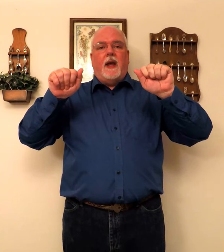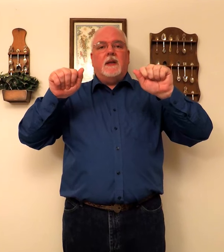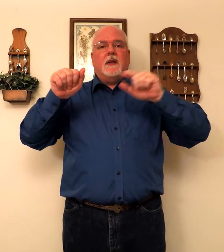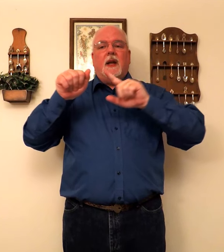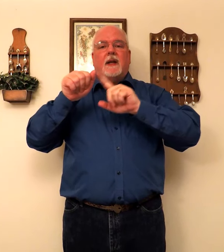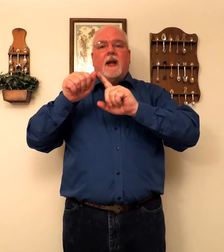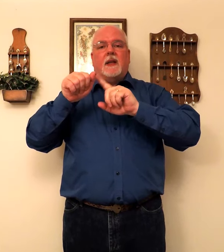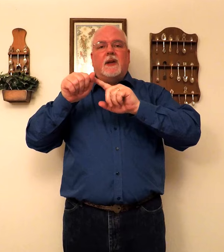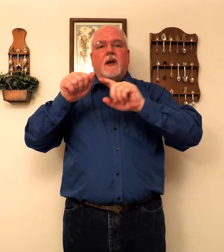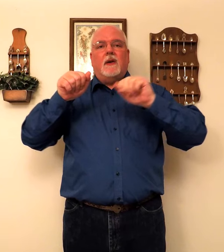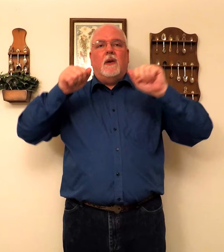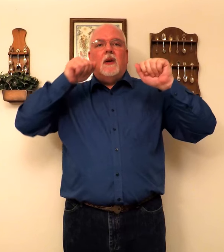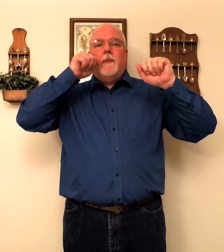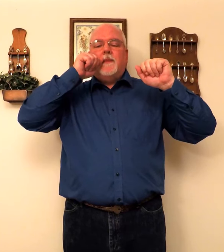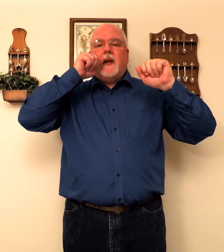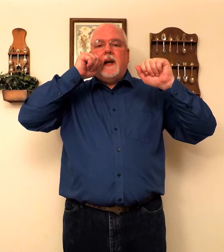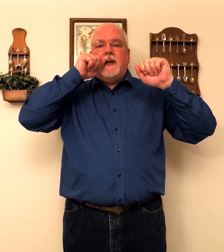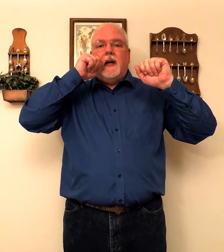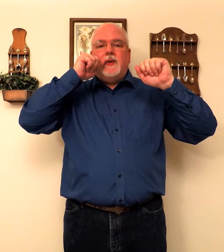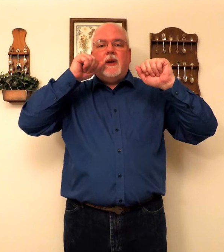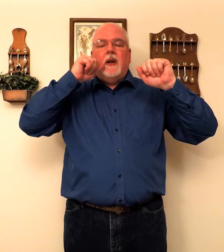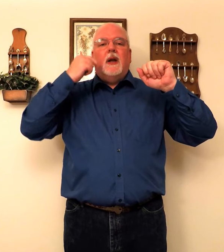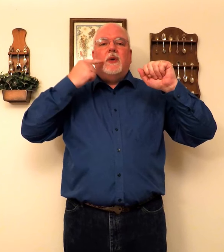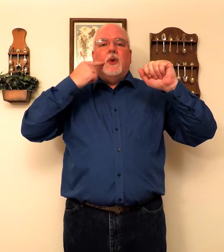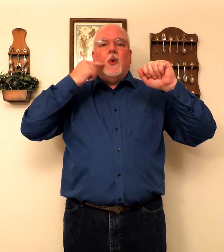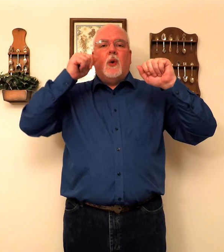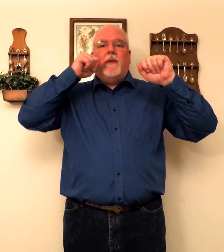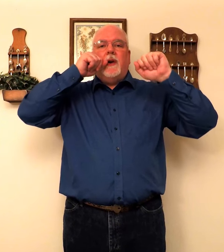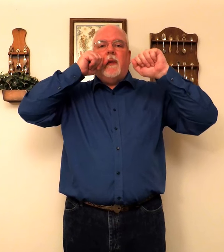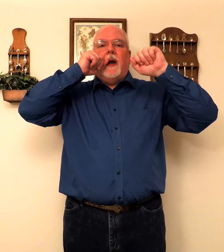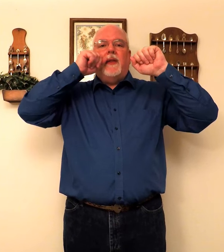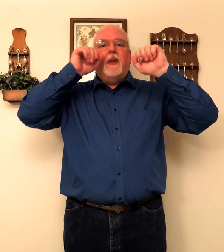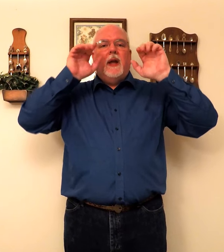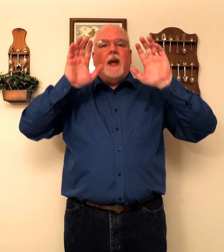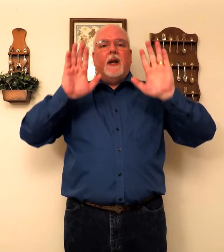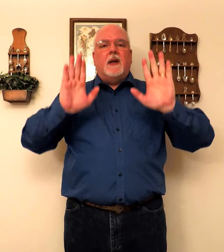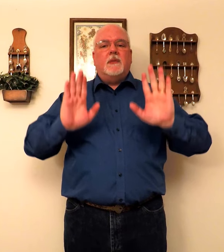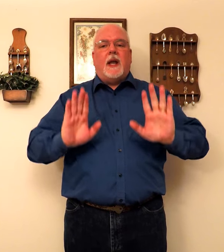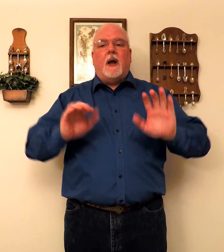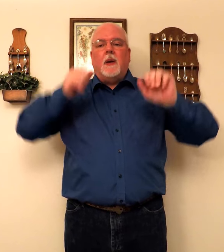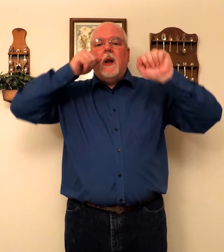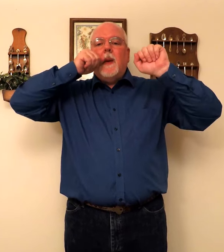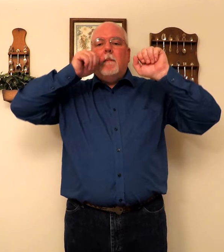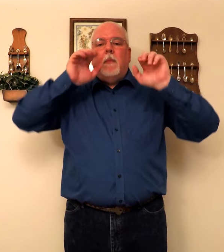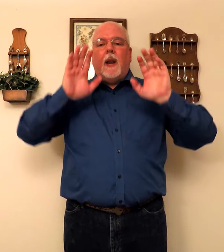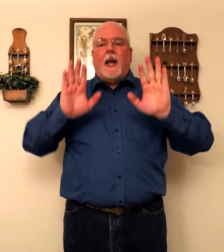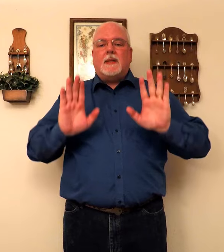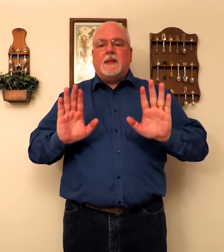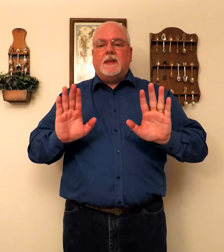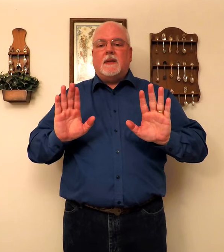hand. Take the knuckle. Kind of touch it. To the corner of your mouth. And come down. Blesses.